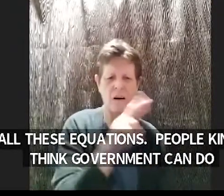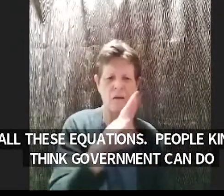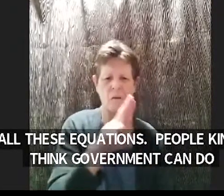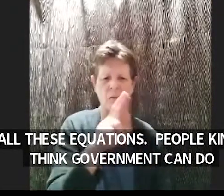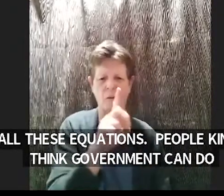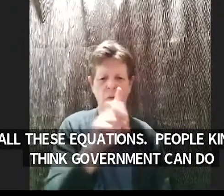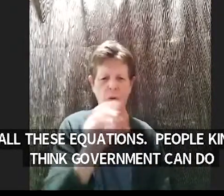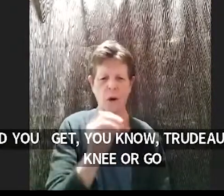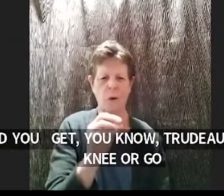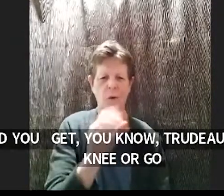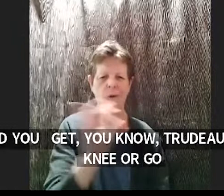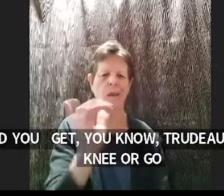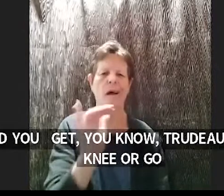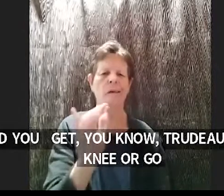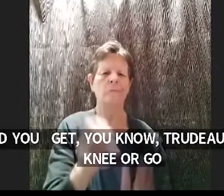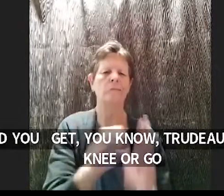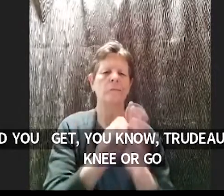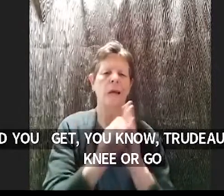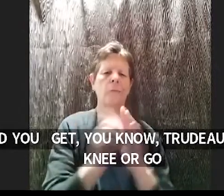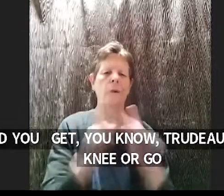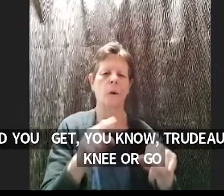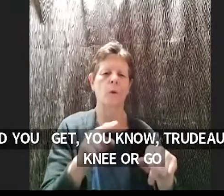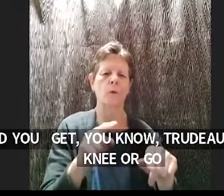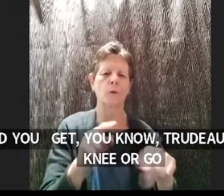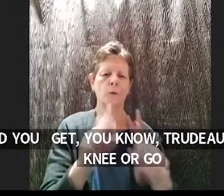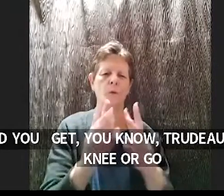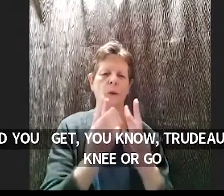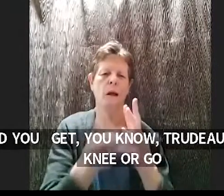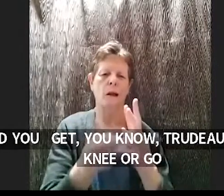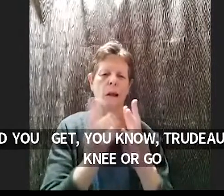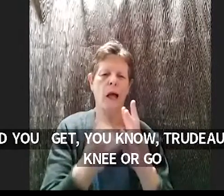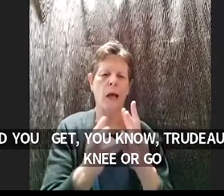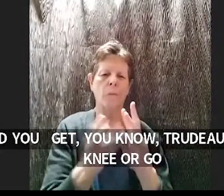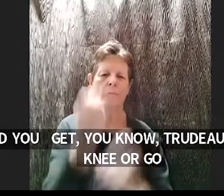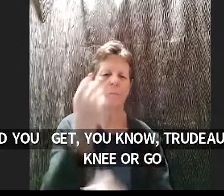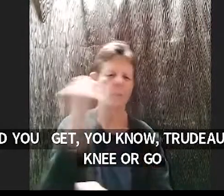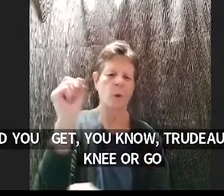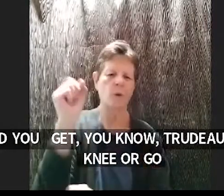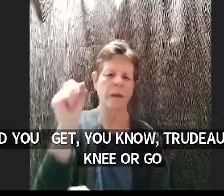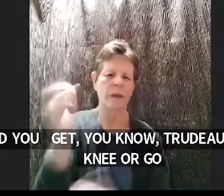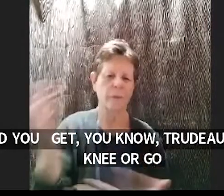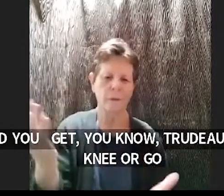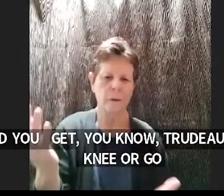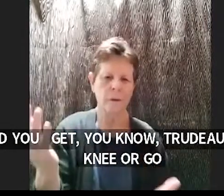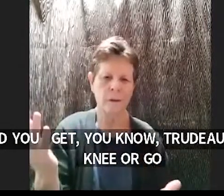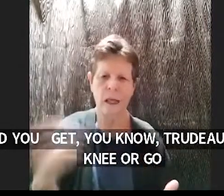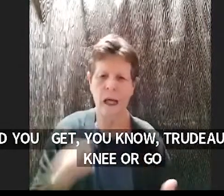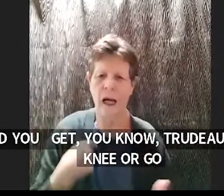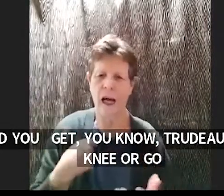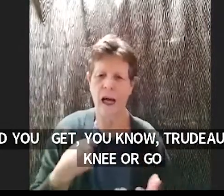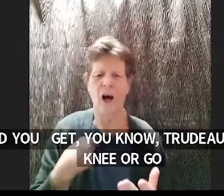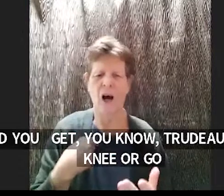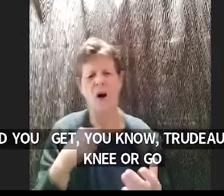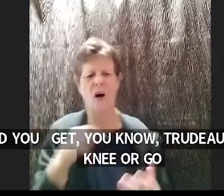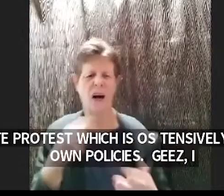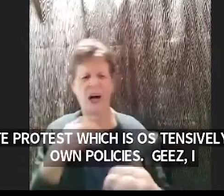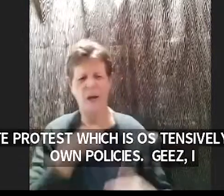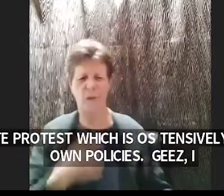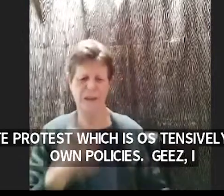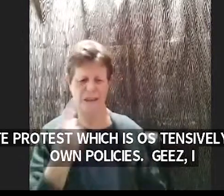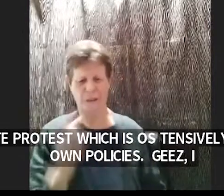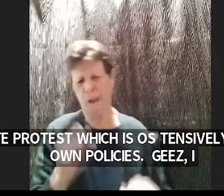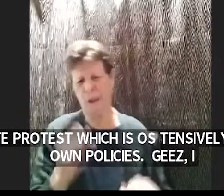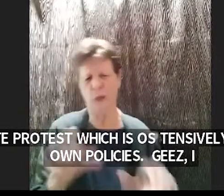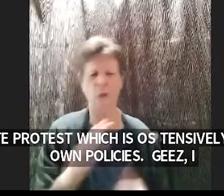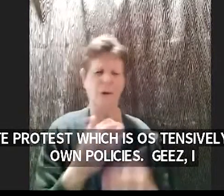is ostensibly against his own policies as if who i mean i jeez i wish somebody could do something about this you know who could